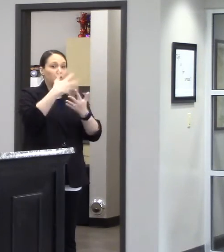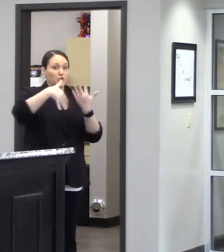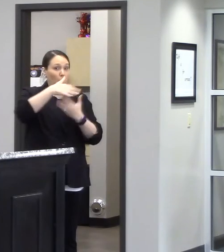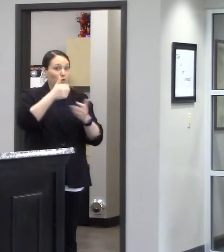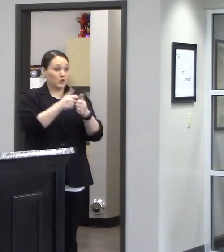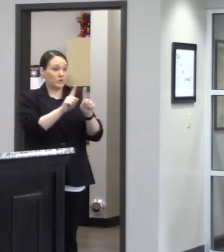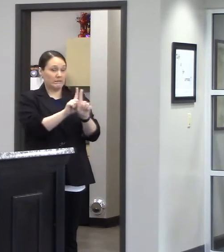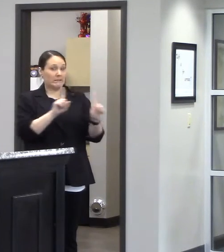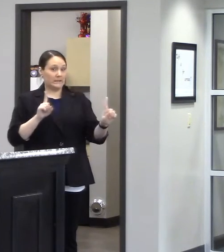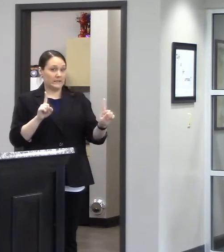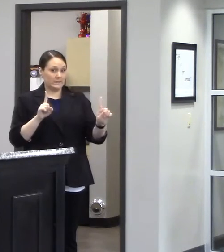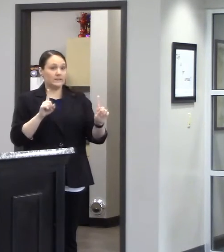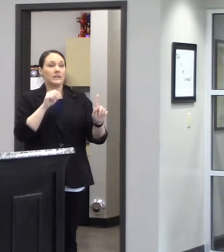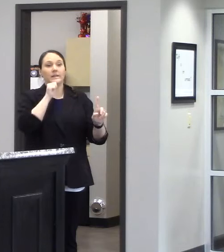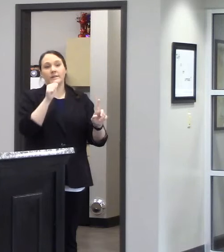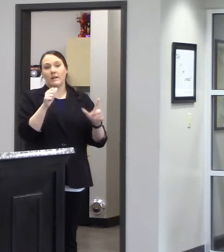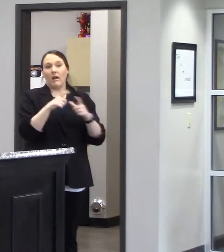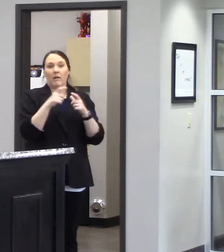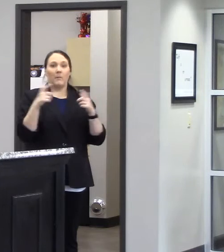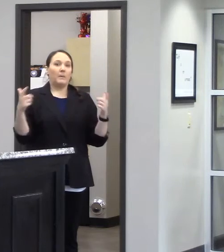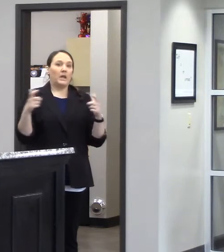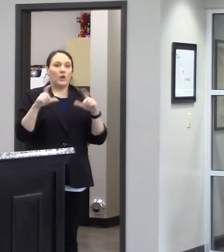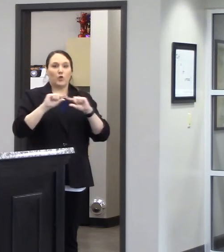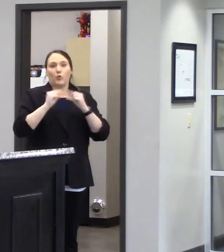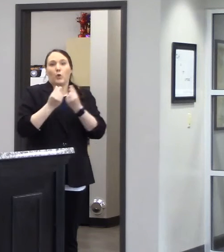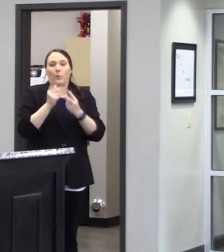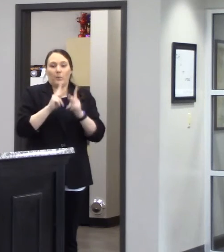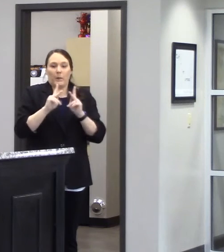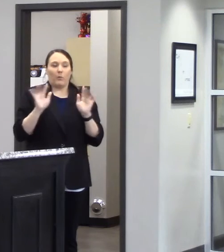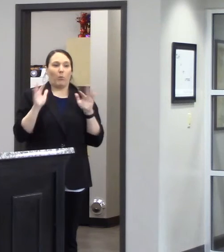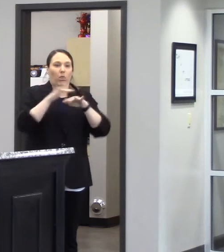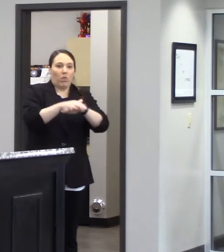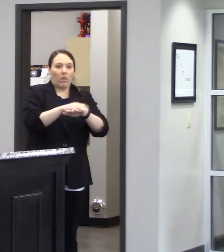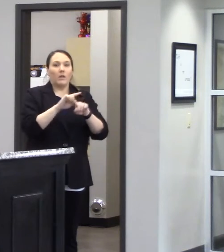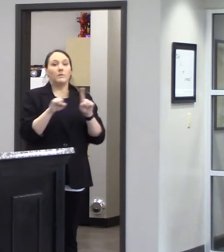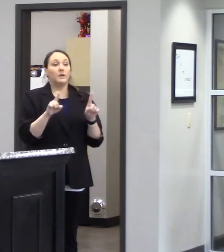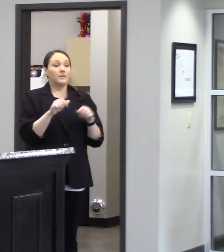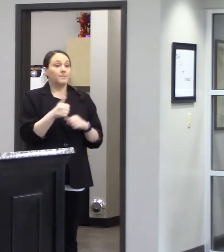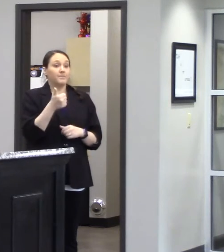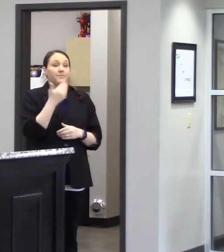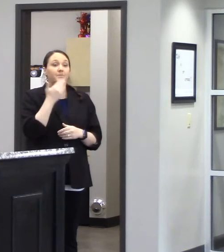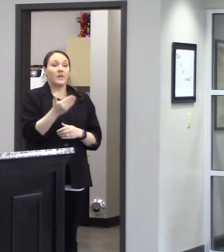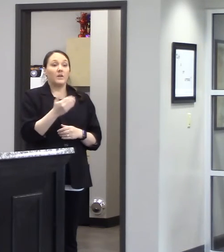and things like that and not going large groups but thanks for that question any other questions